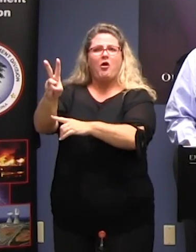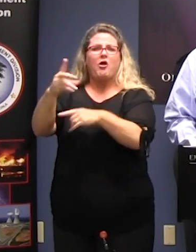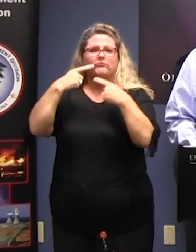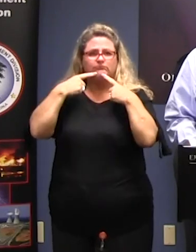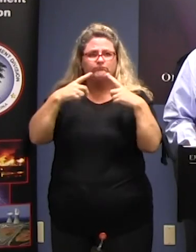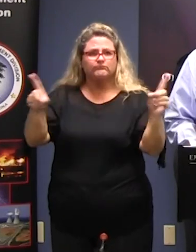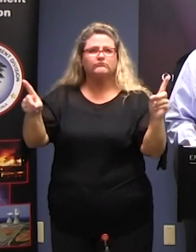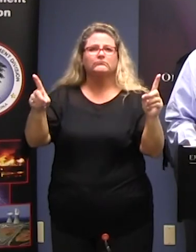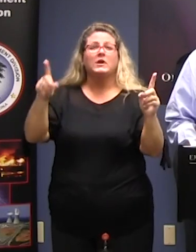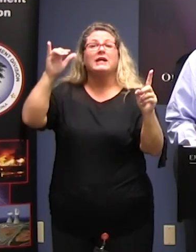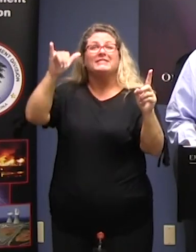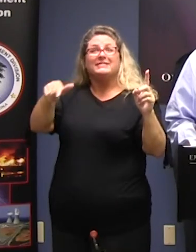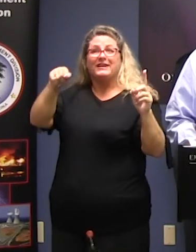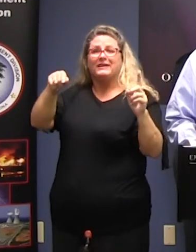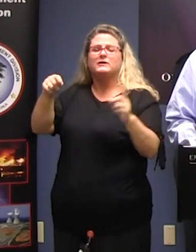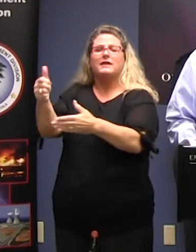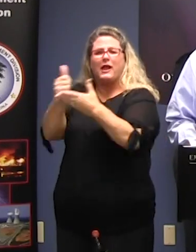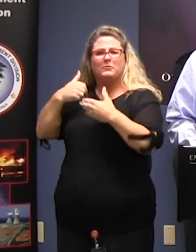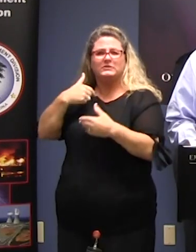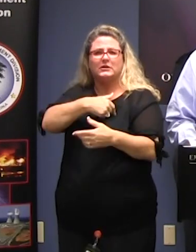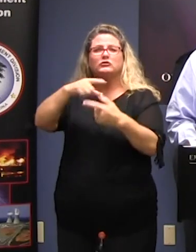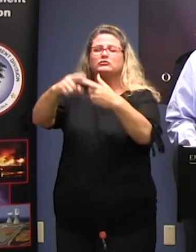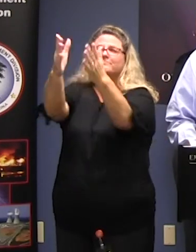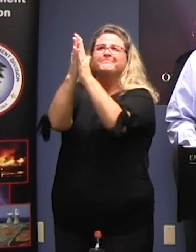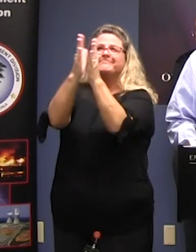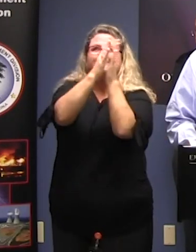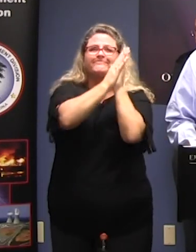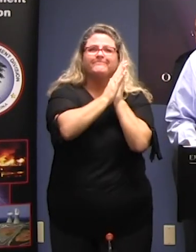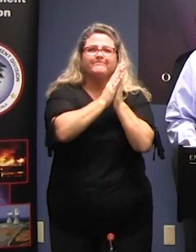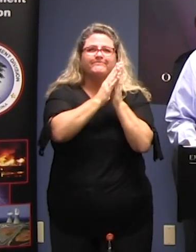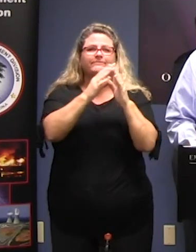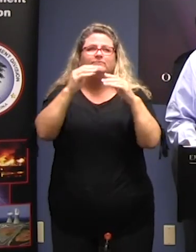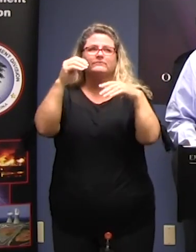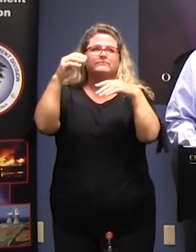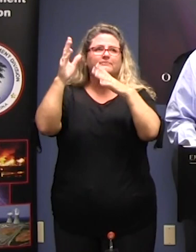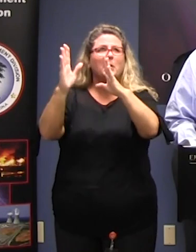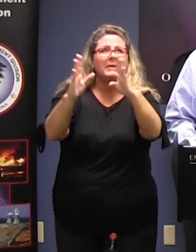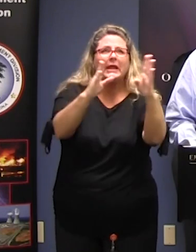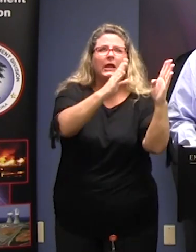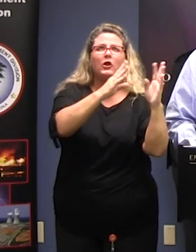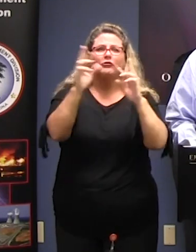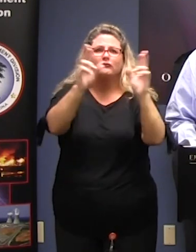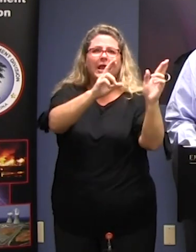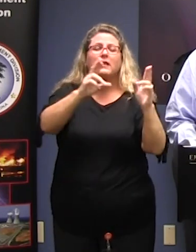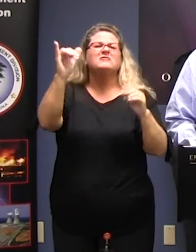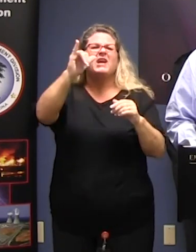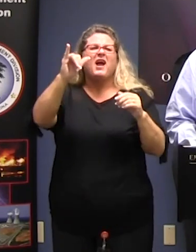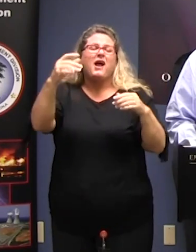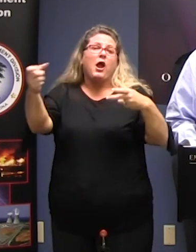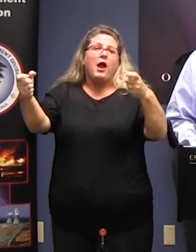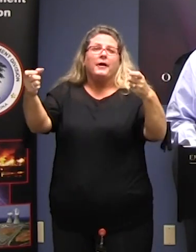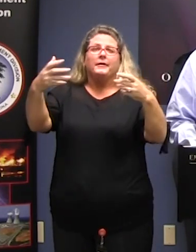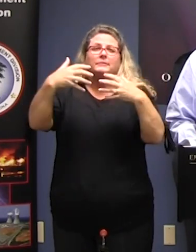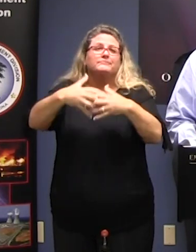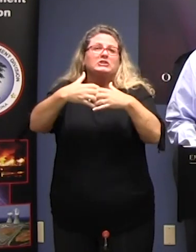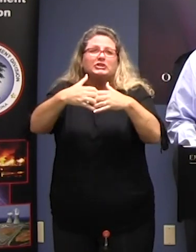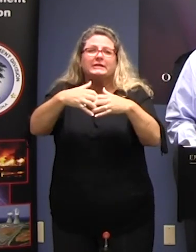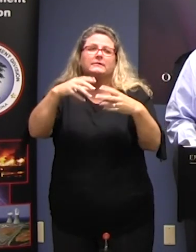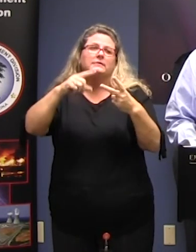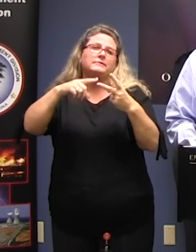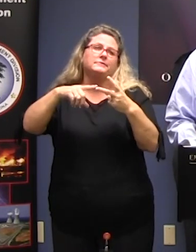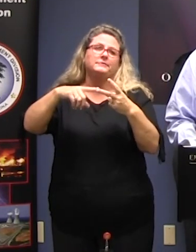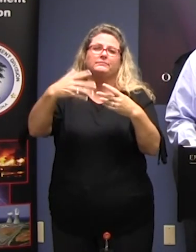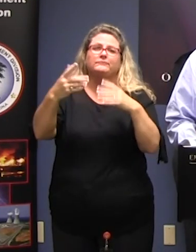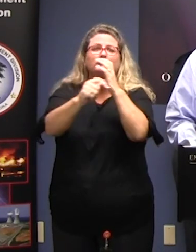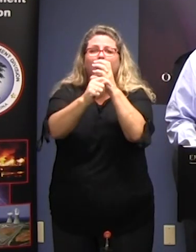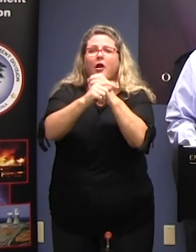legal authorization for things to begin getting done with machines and people moving to the coast